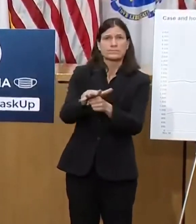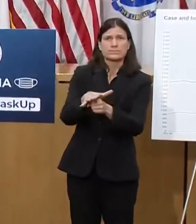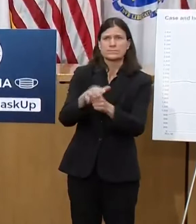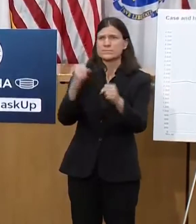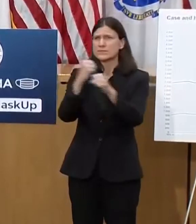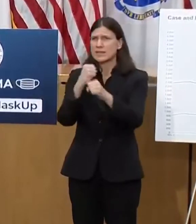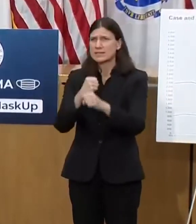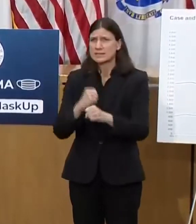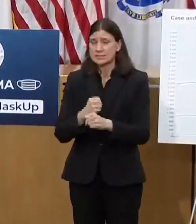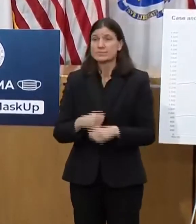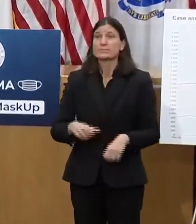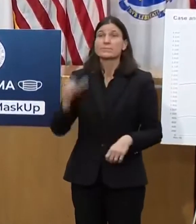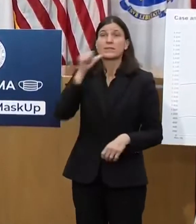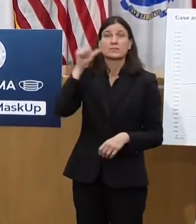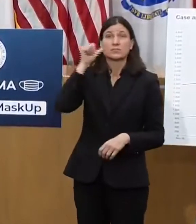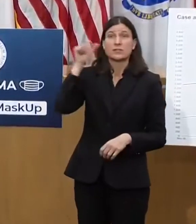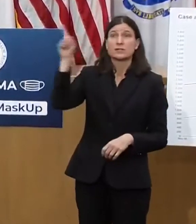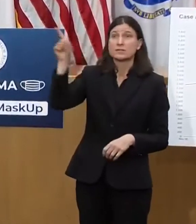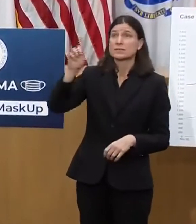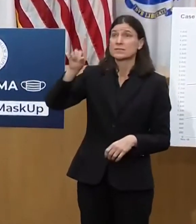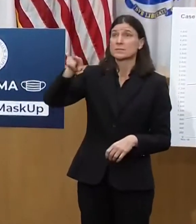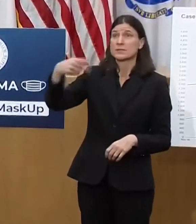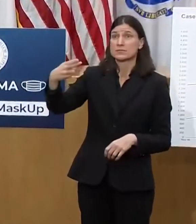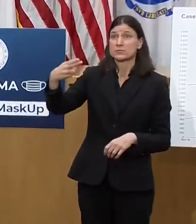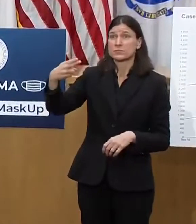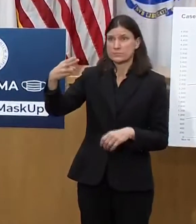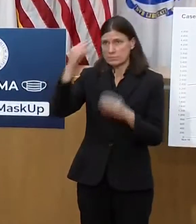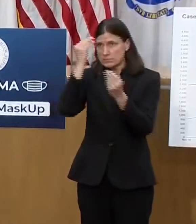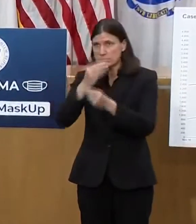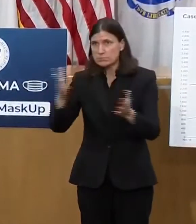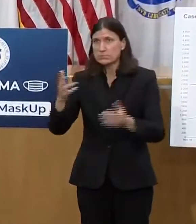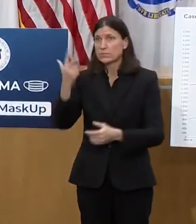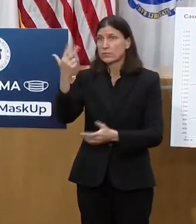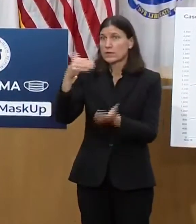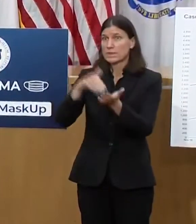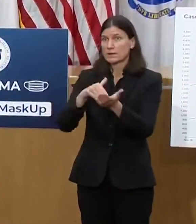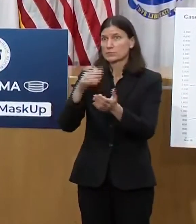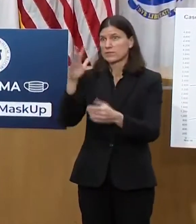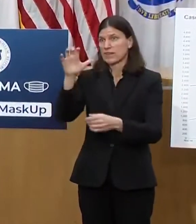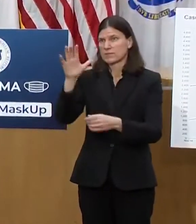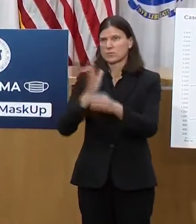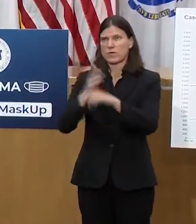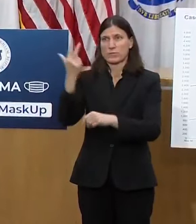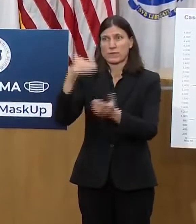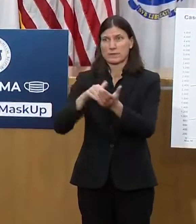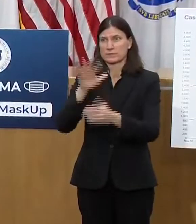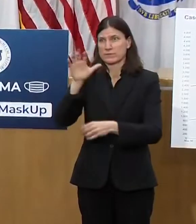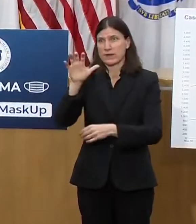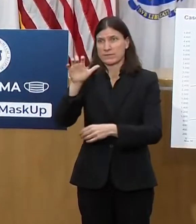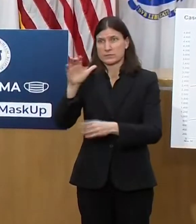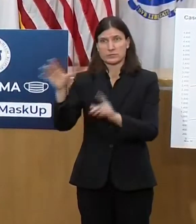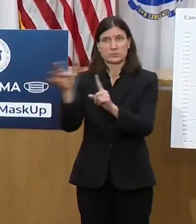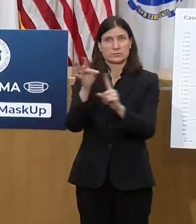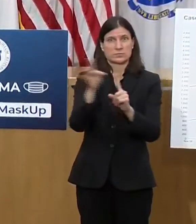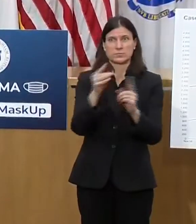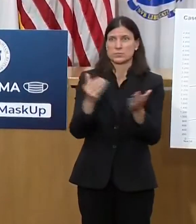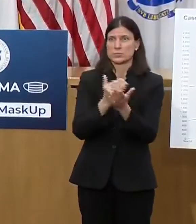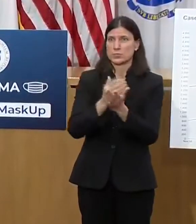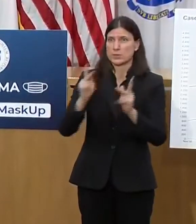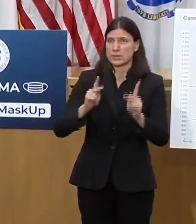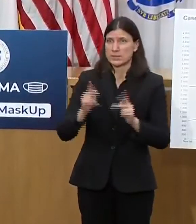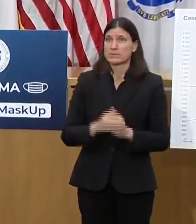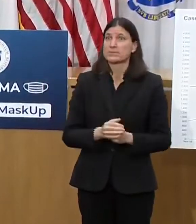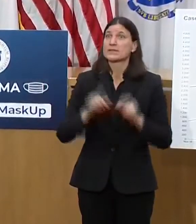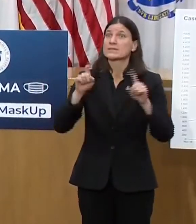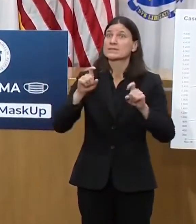,572 new cases, 56,000 cases plus 56,000 tests were reported,